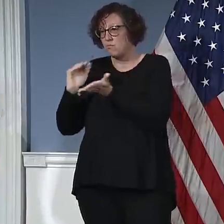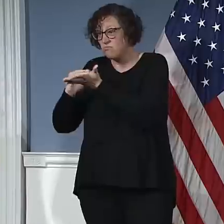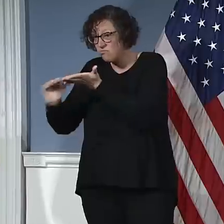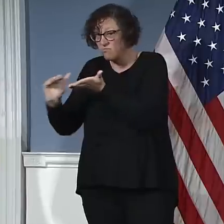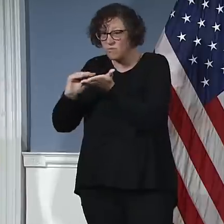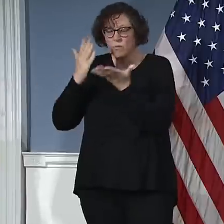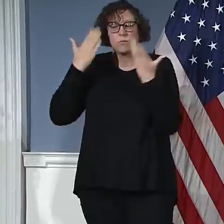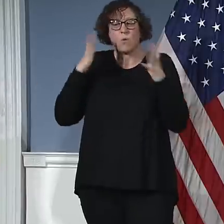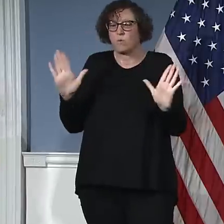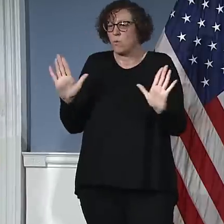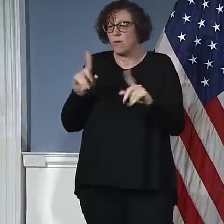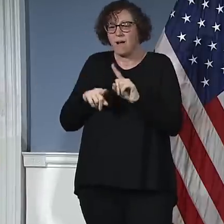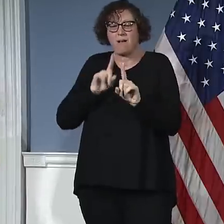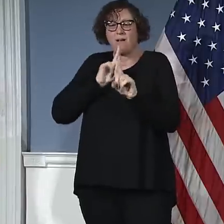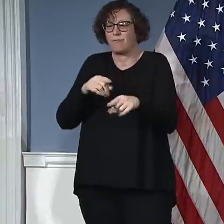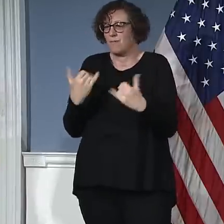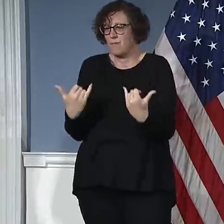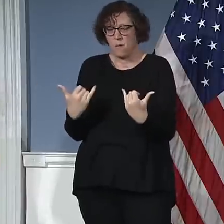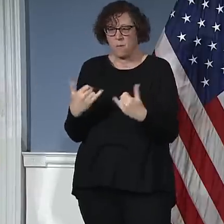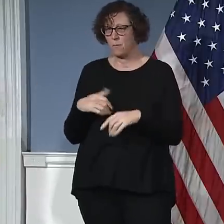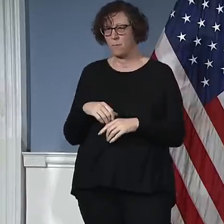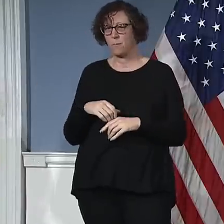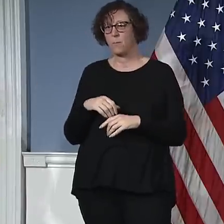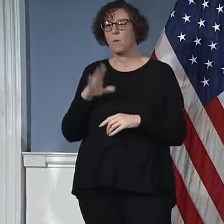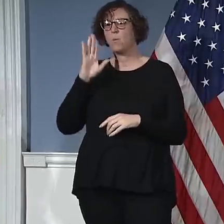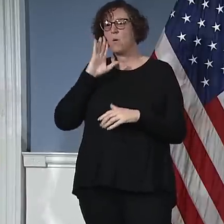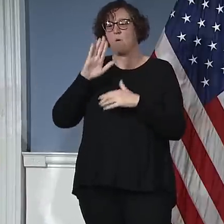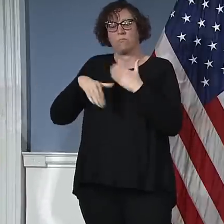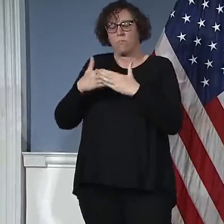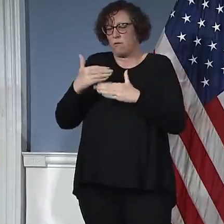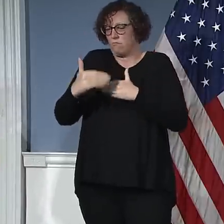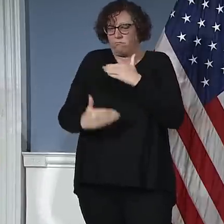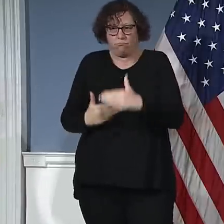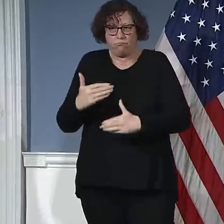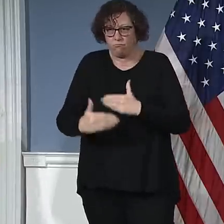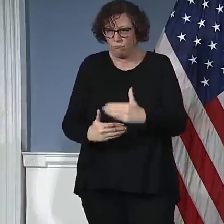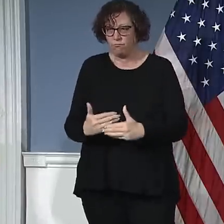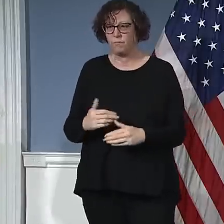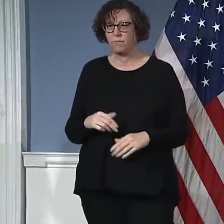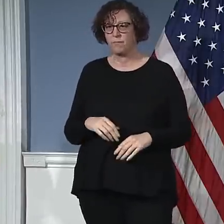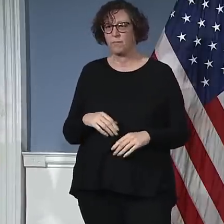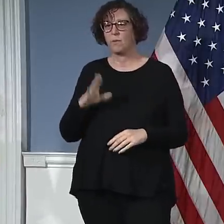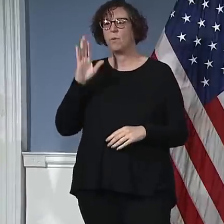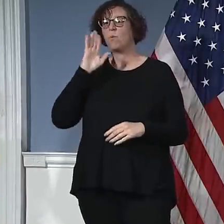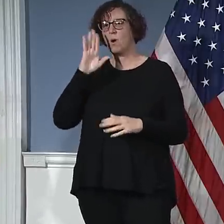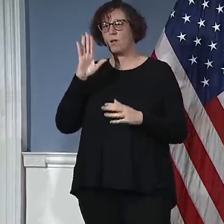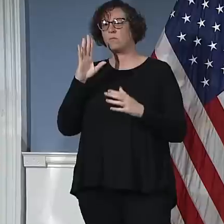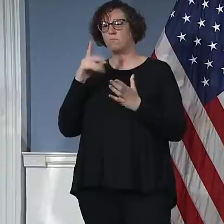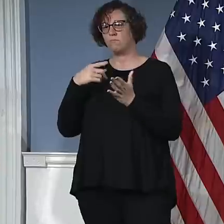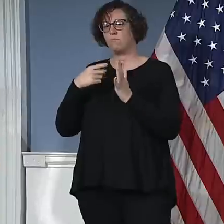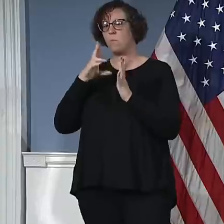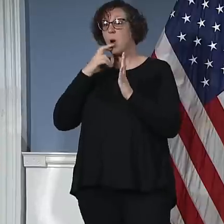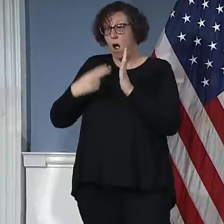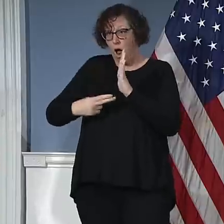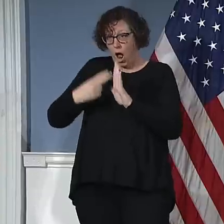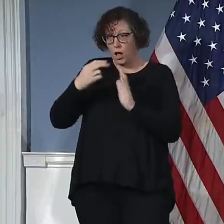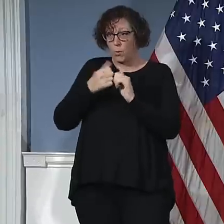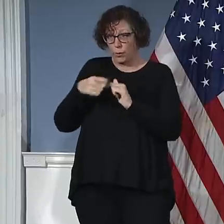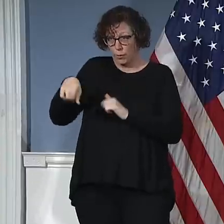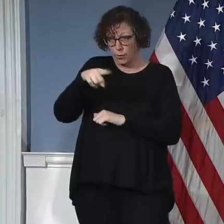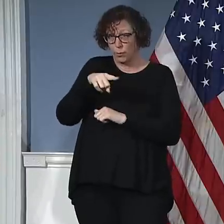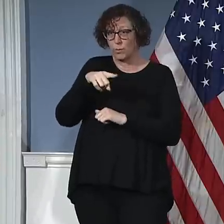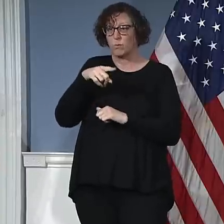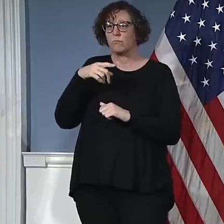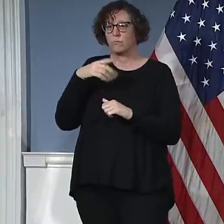what's on the table and what's off the table as we go each step through the next few months of what will be an exceedingly